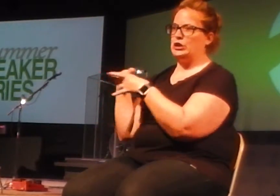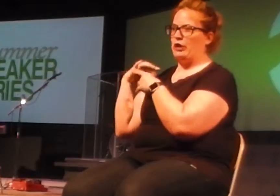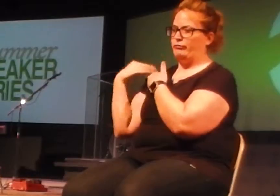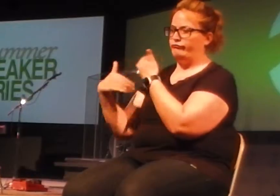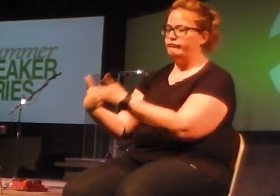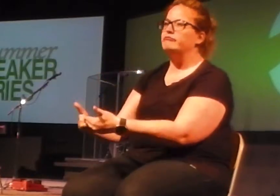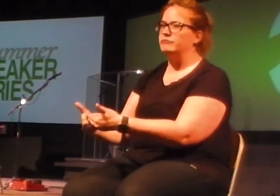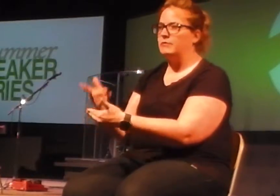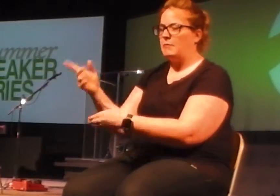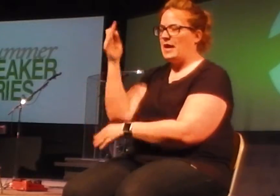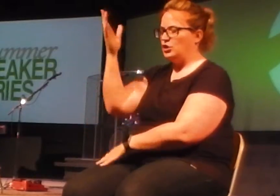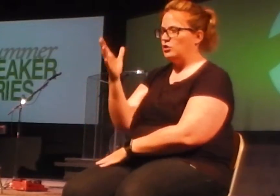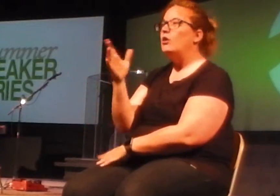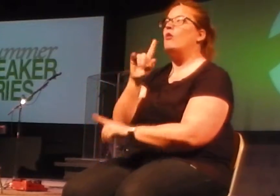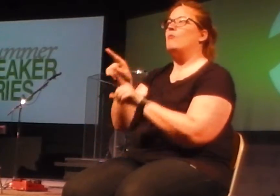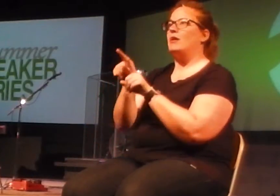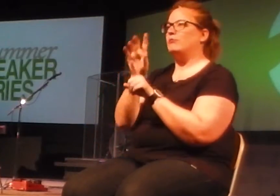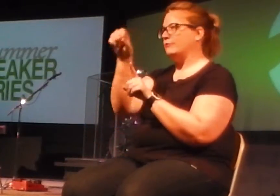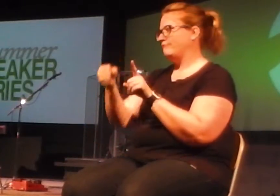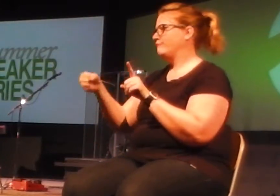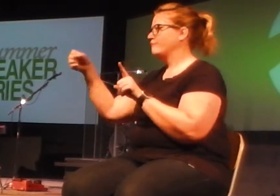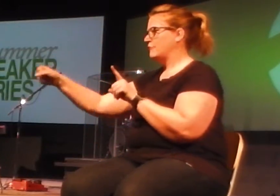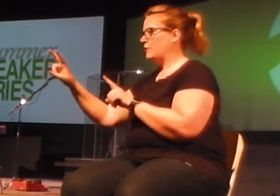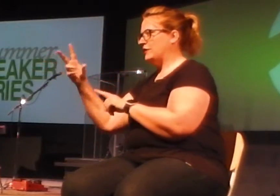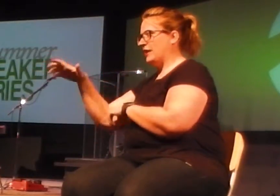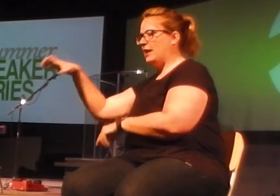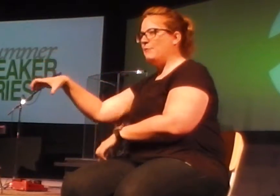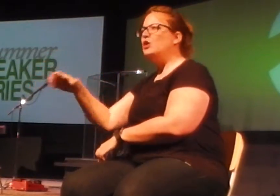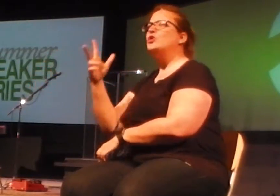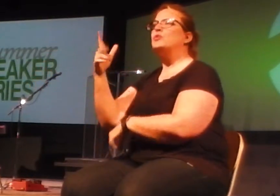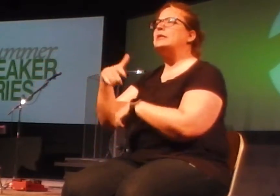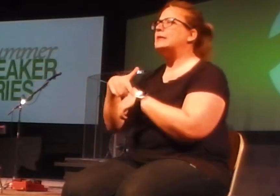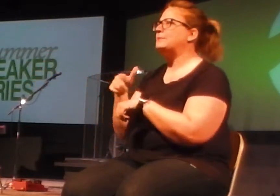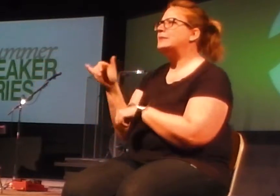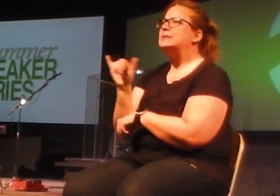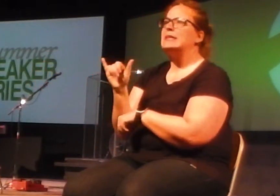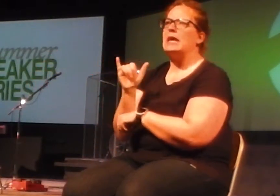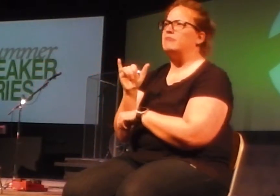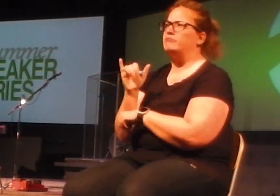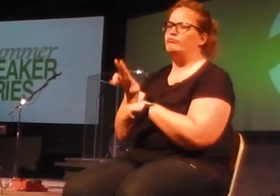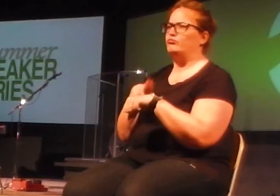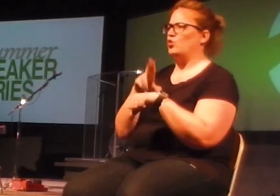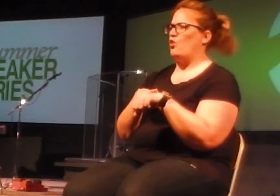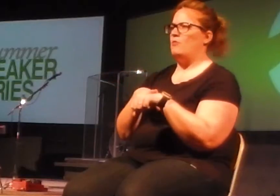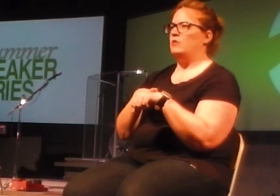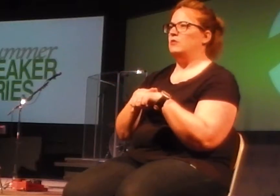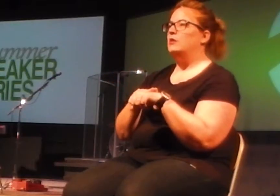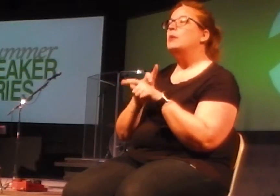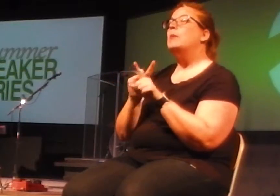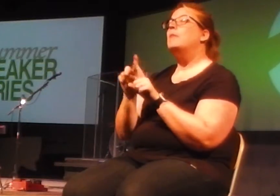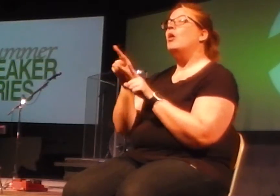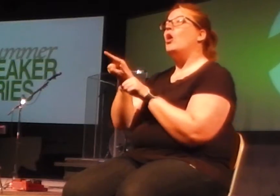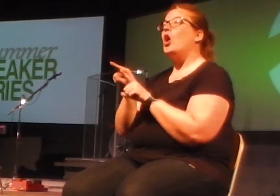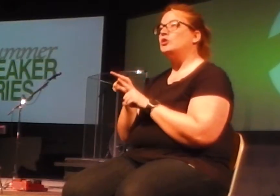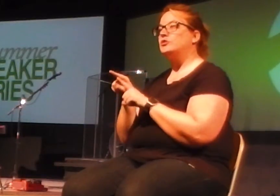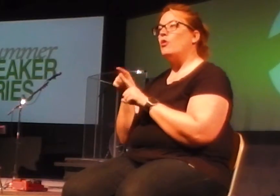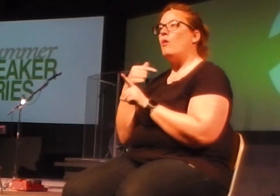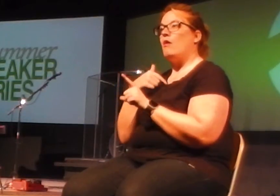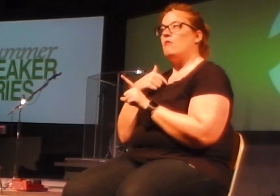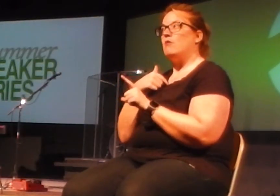He's going to be preaching throughout the summer three times just like he normally would be. But then I also personally, I have spent a